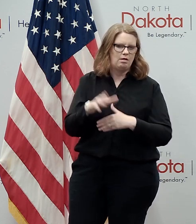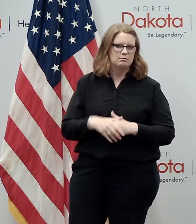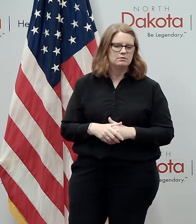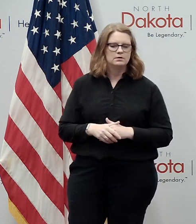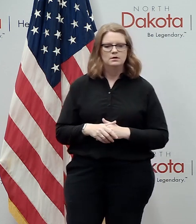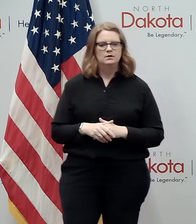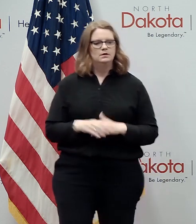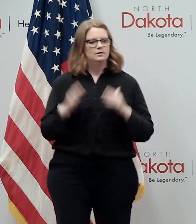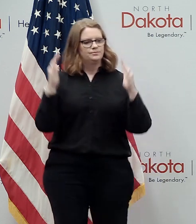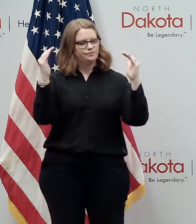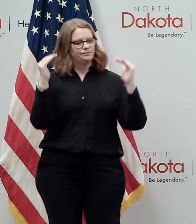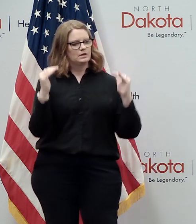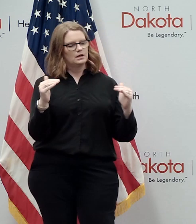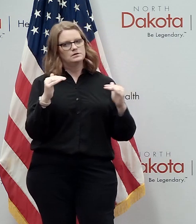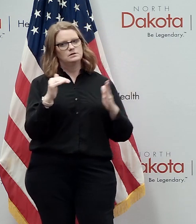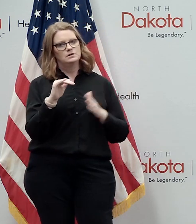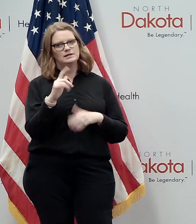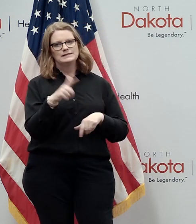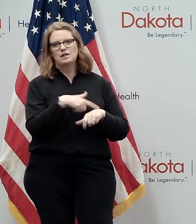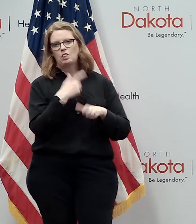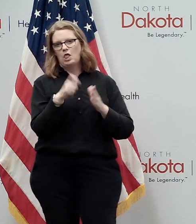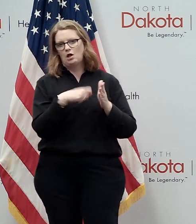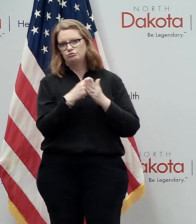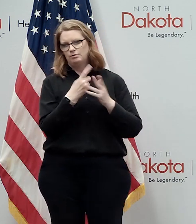next topic is long-term care